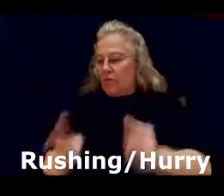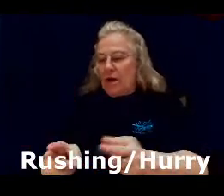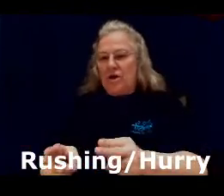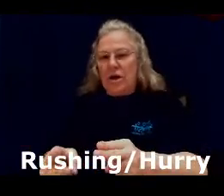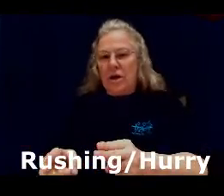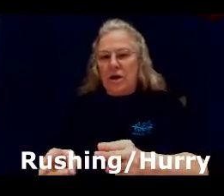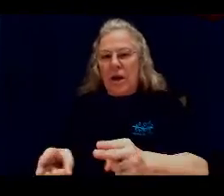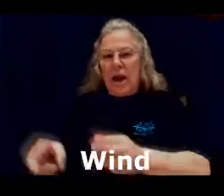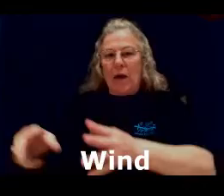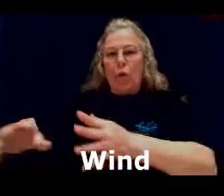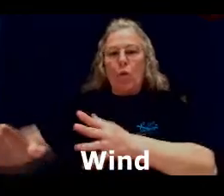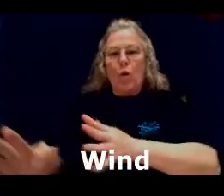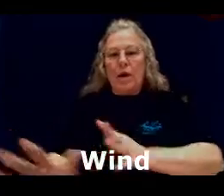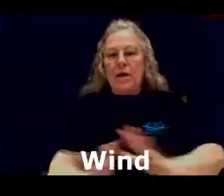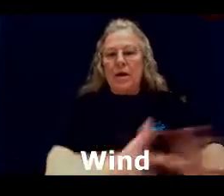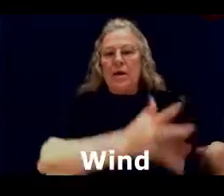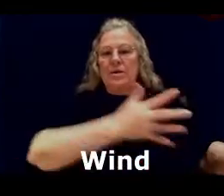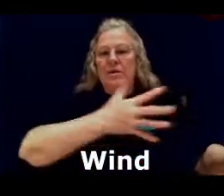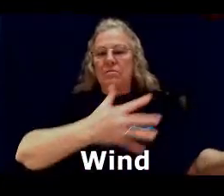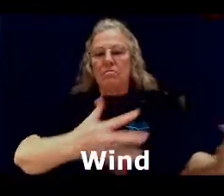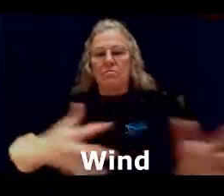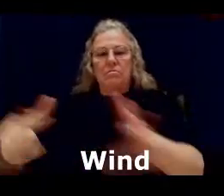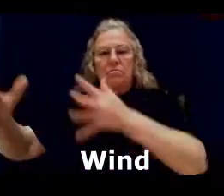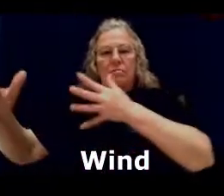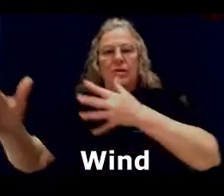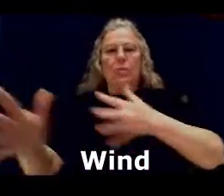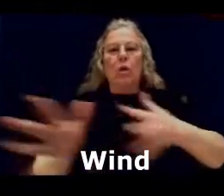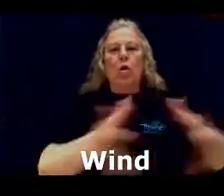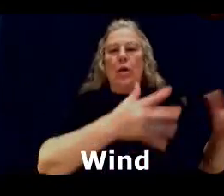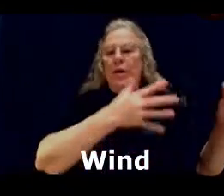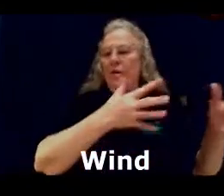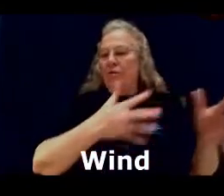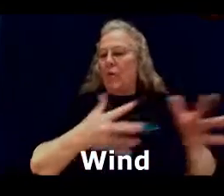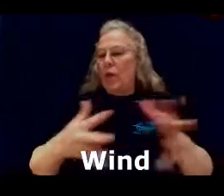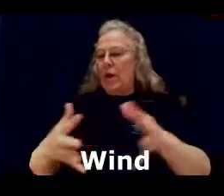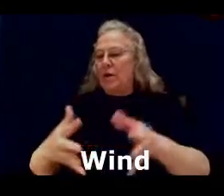Rushing. And wind is. The blowing of the wind.